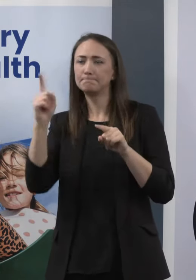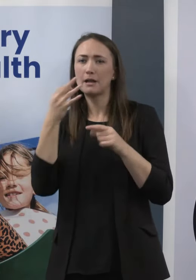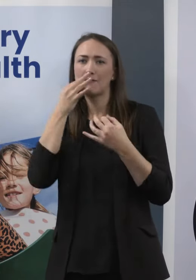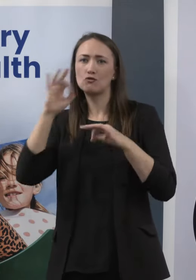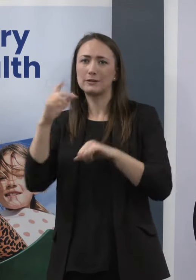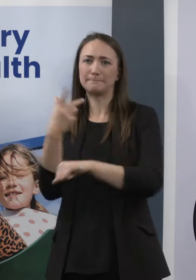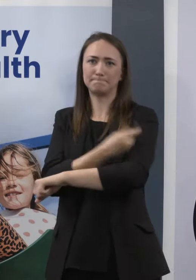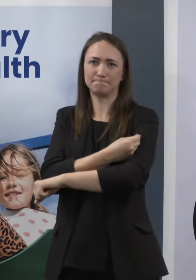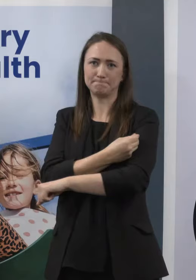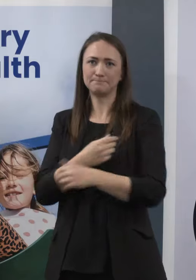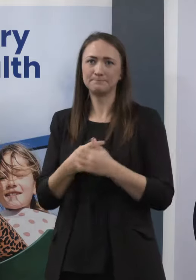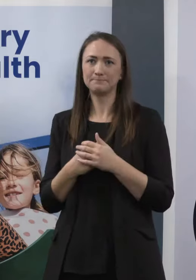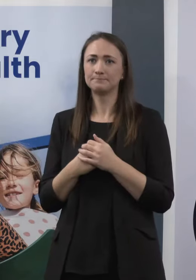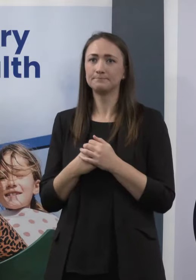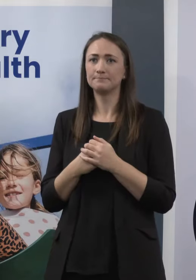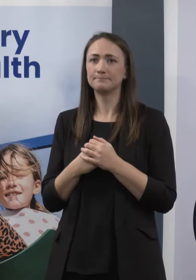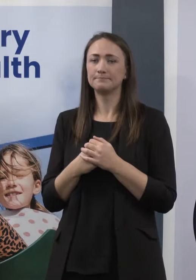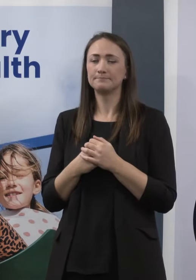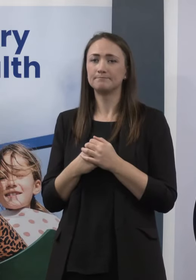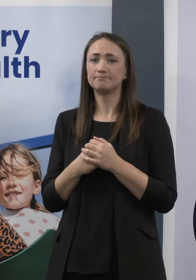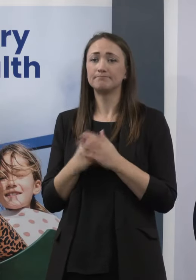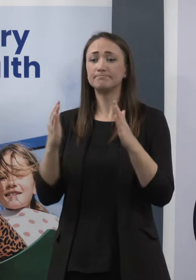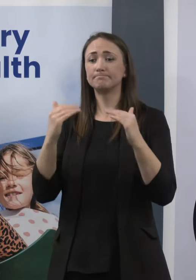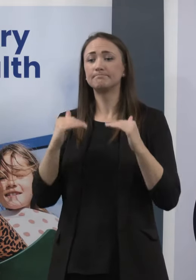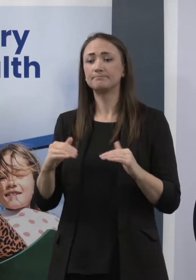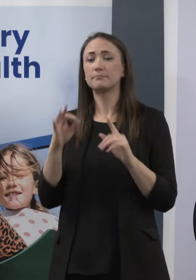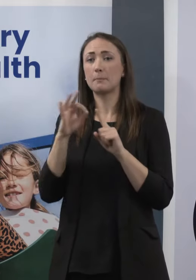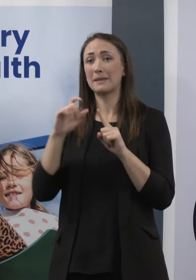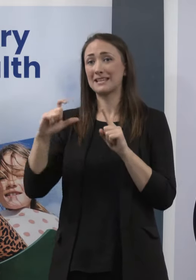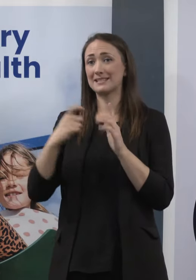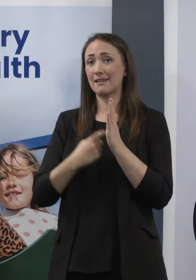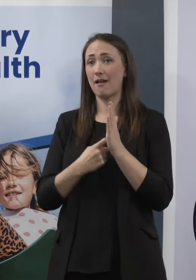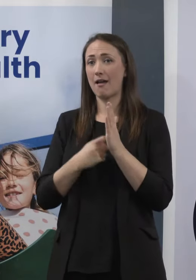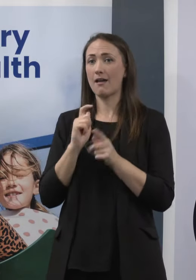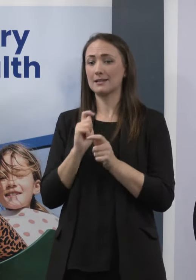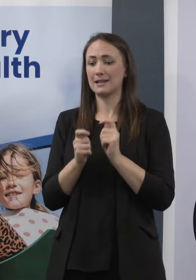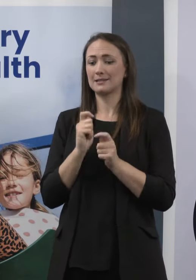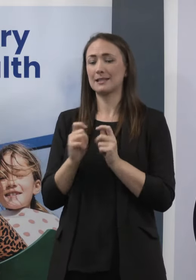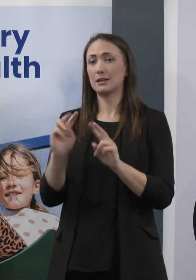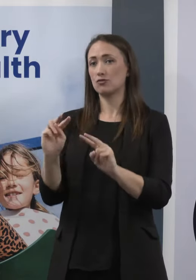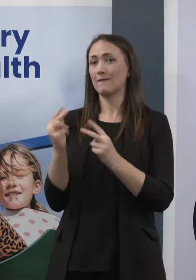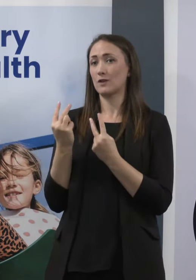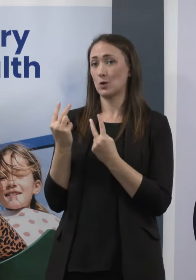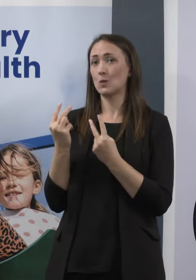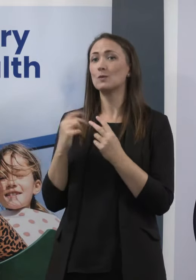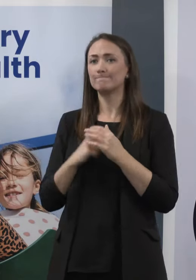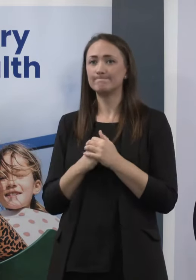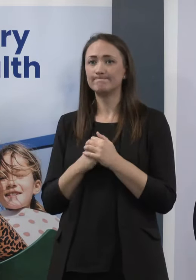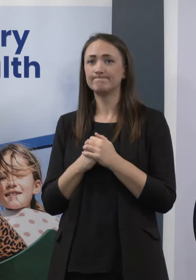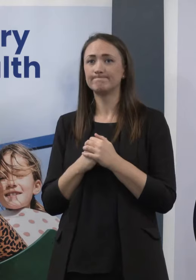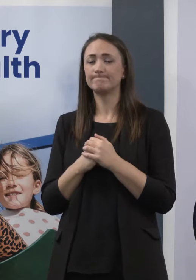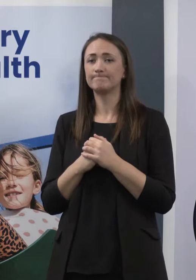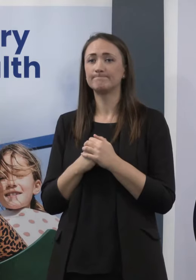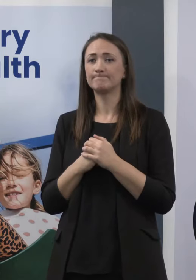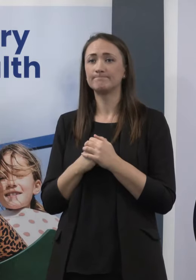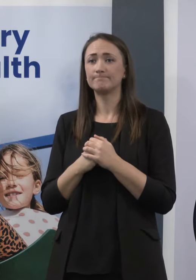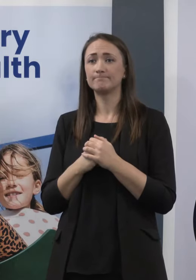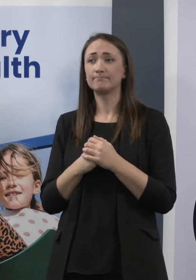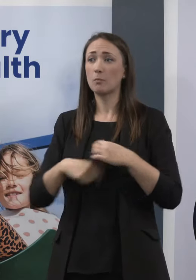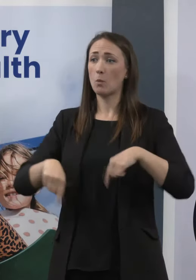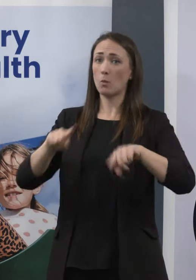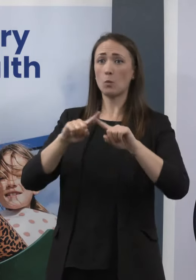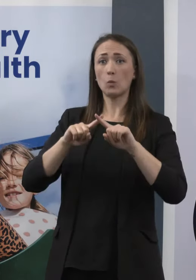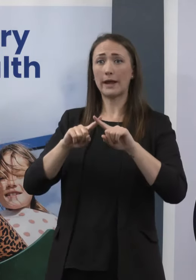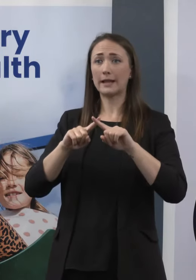Right, turning now to the PCR testing review, as we've done right through the pandemic, both ourselves and others have done